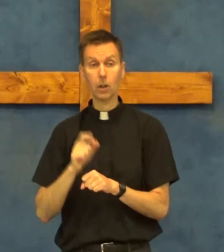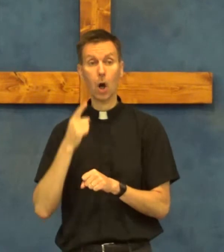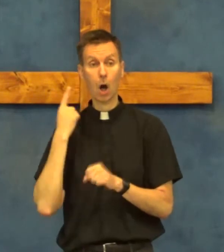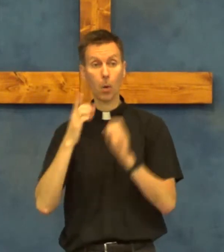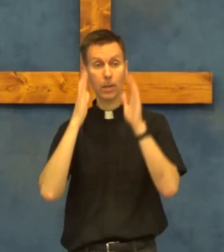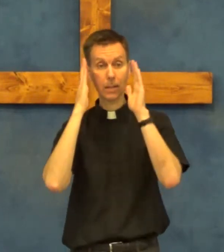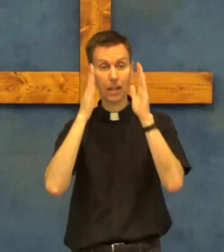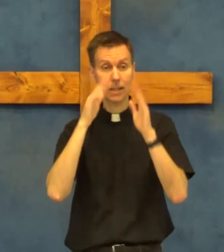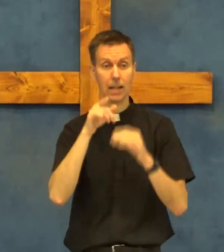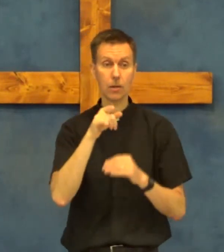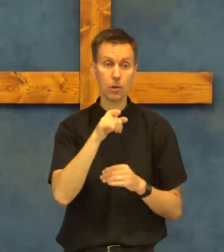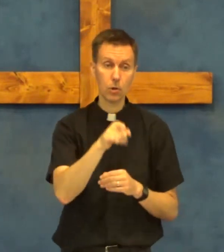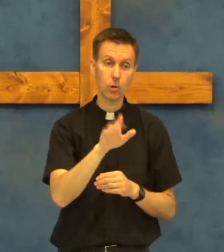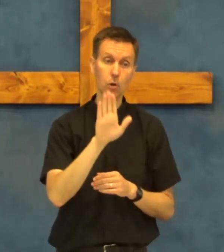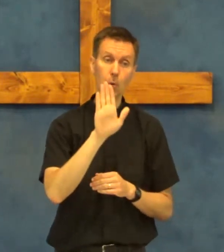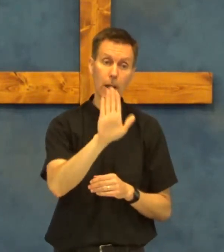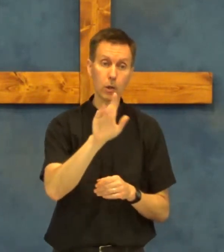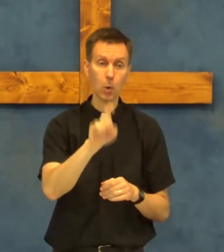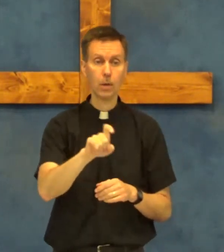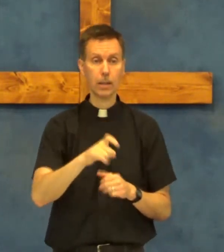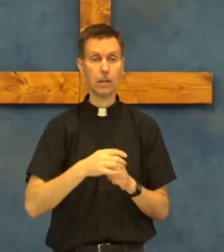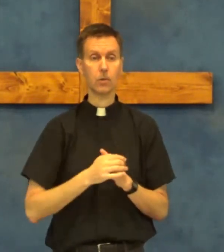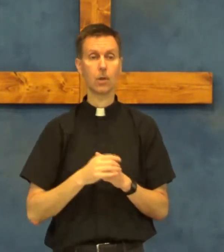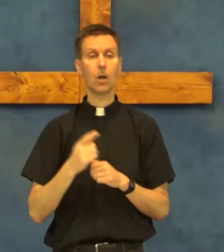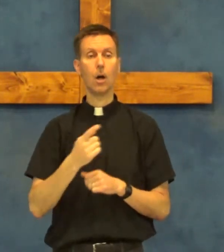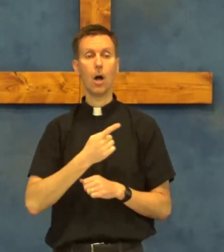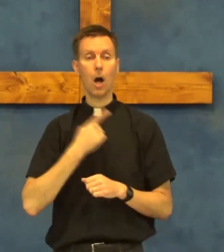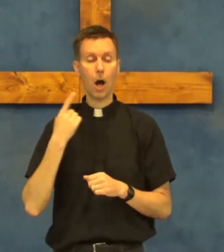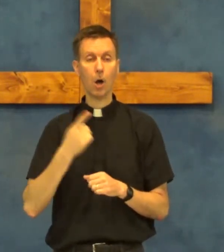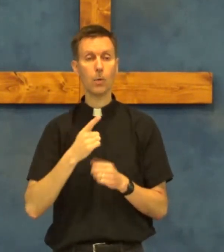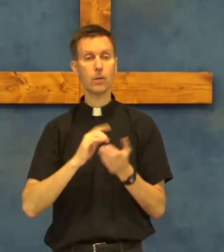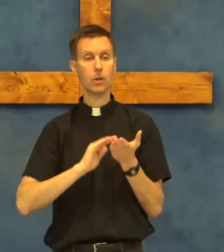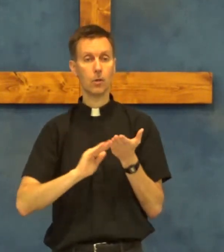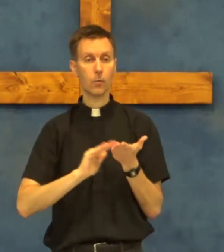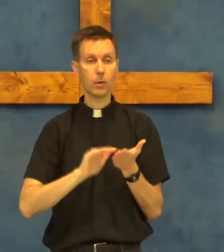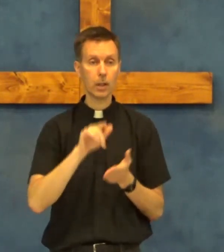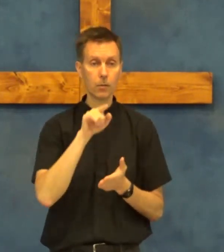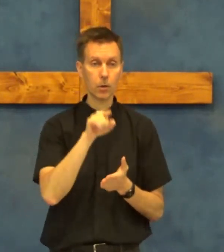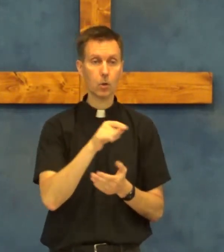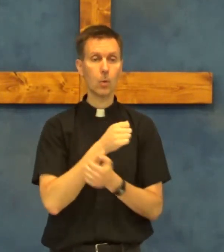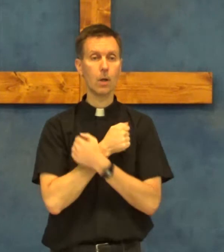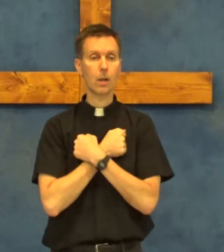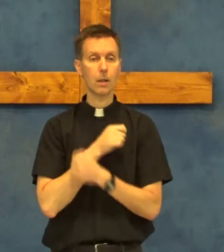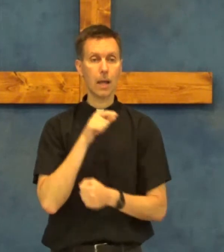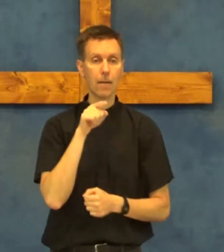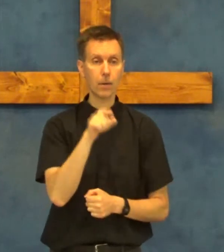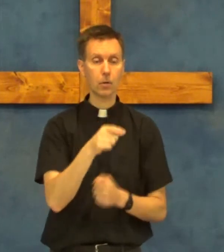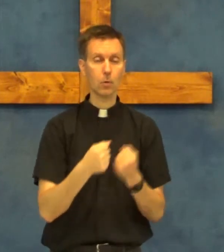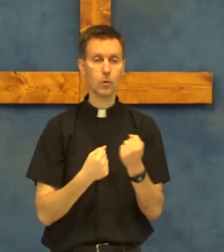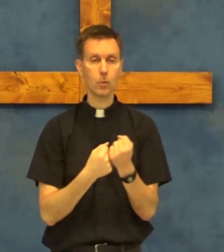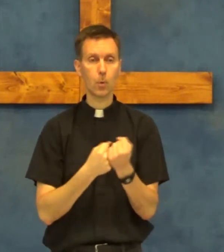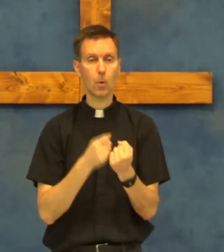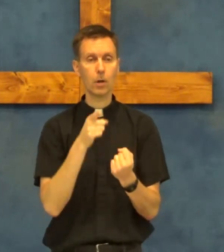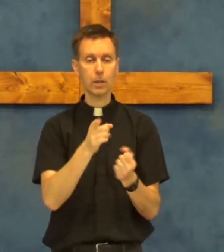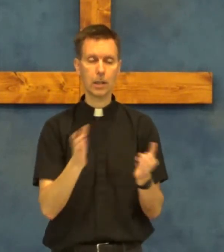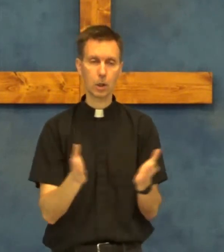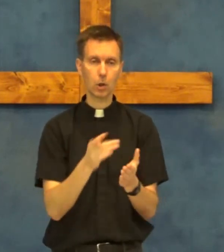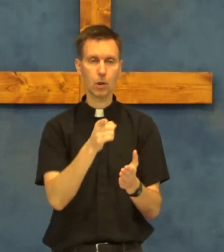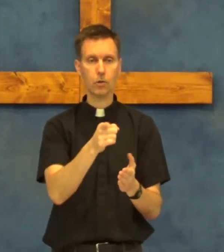always attending to you and your needs always forgiving you loving you supporting encouraging